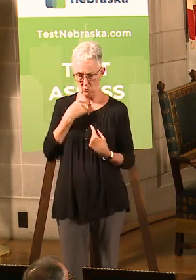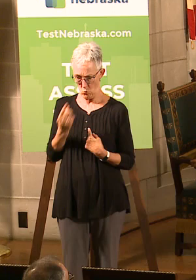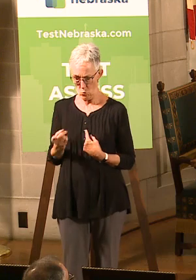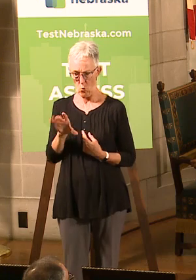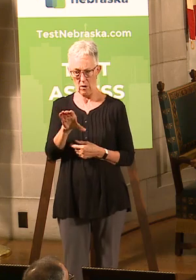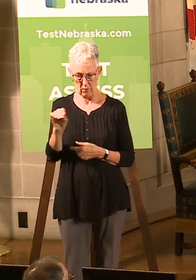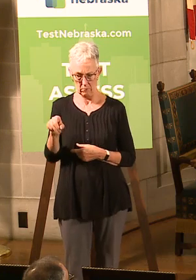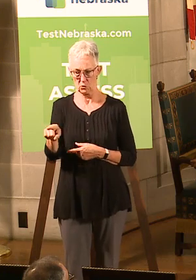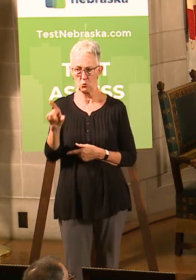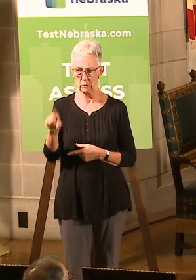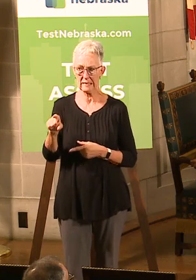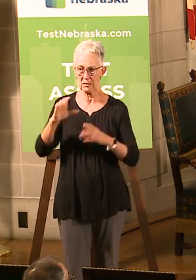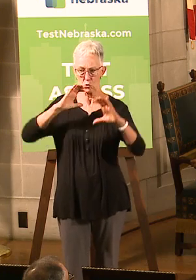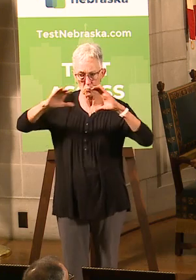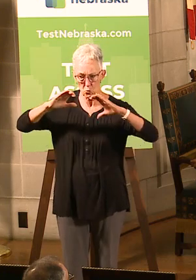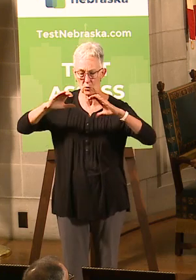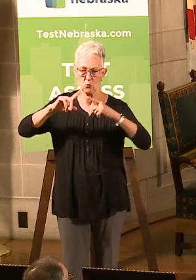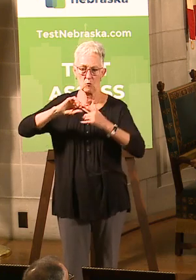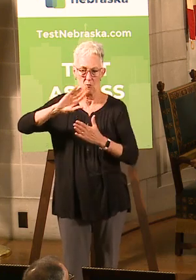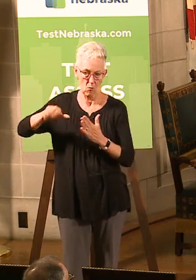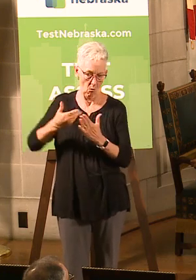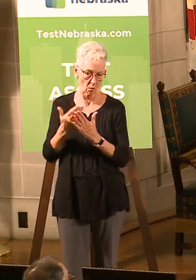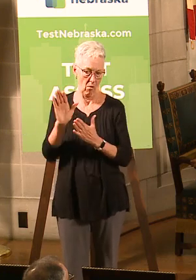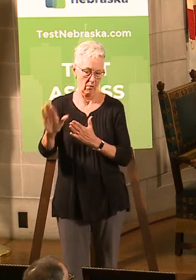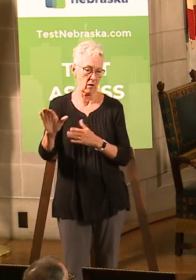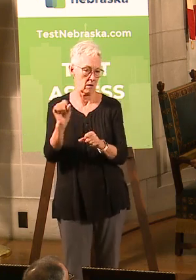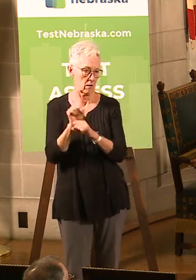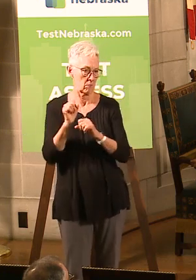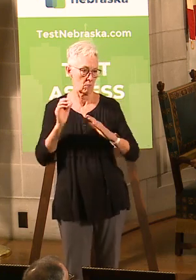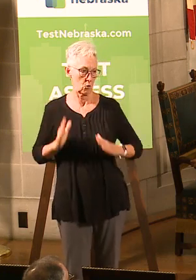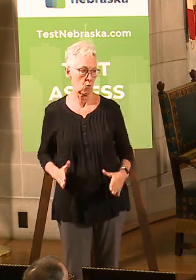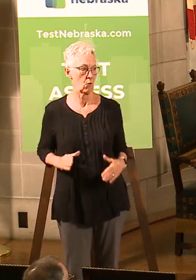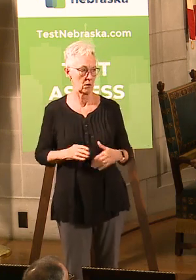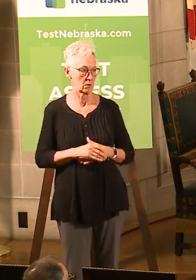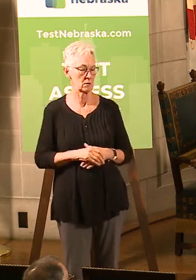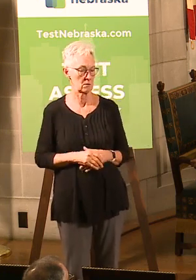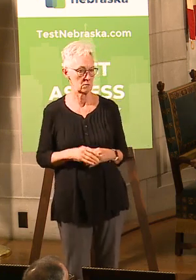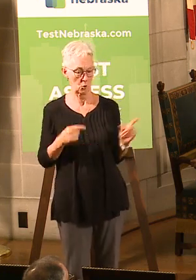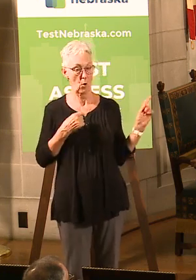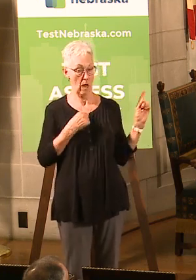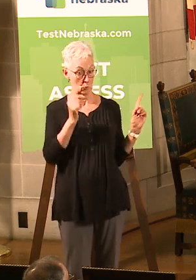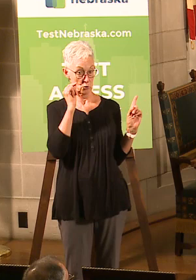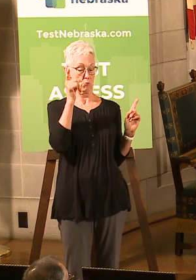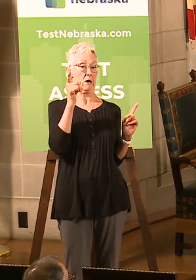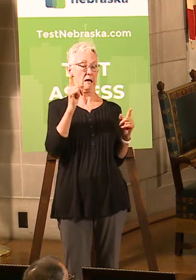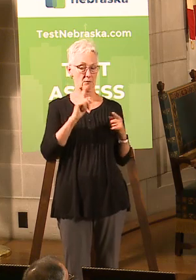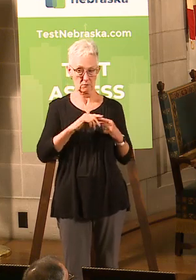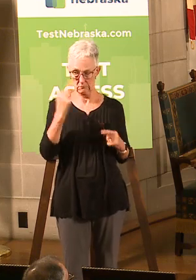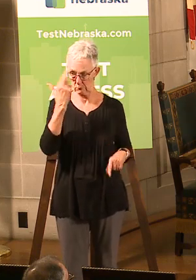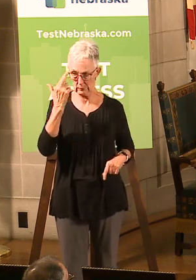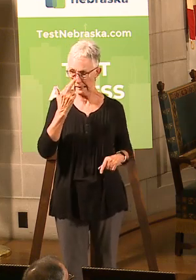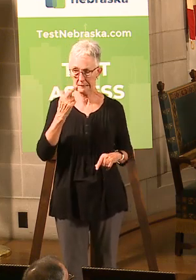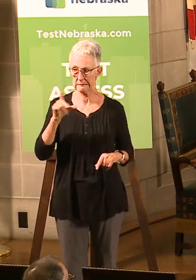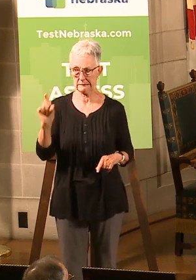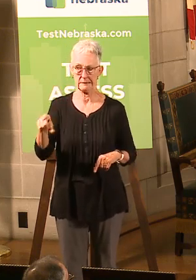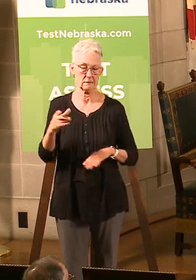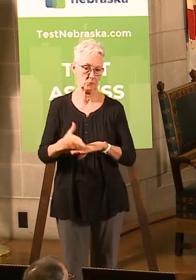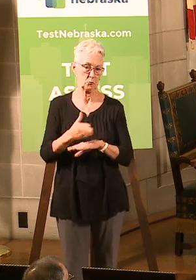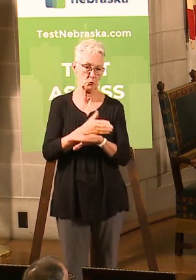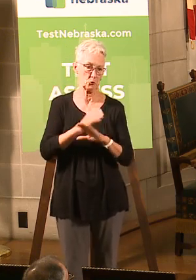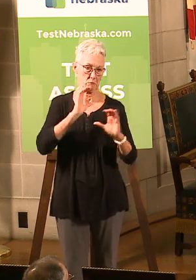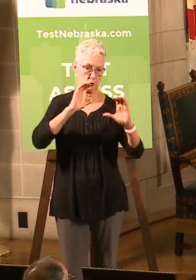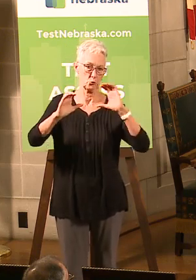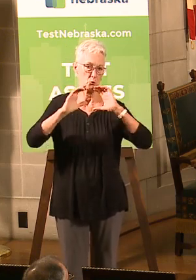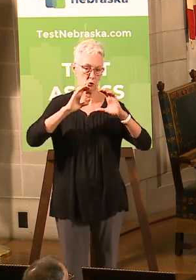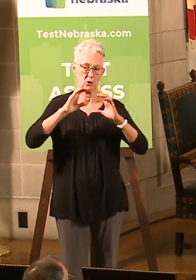spreading the virus. So that is one of the surprising things, just how much more communication needs to happen. You said it isn't the state's place to mandate